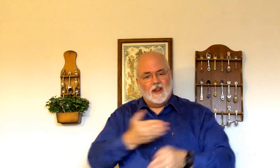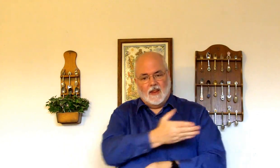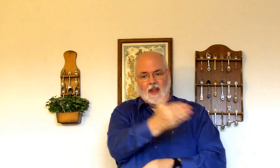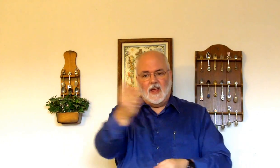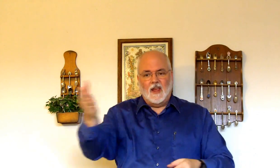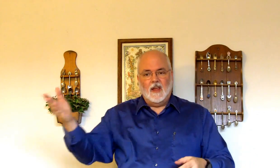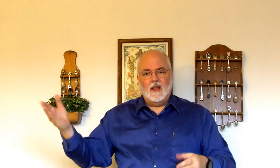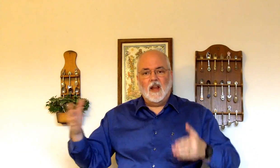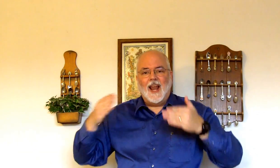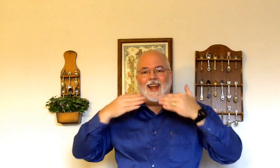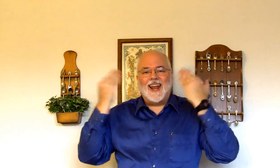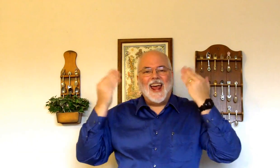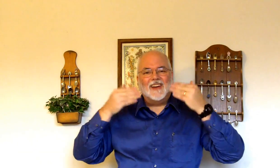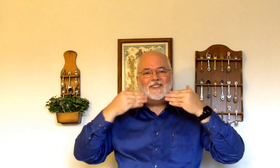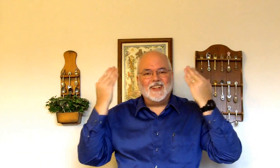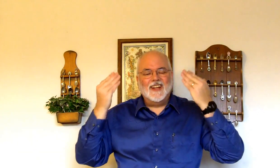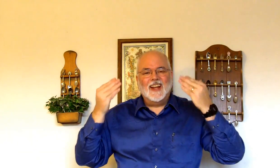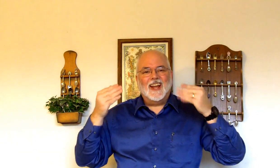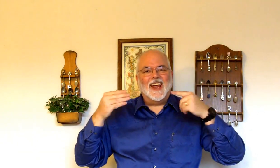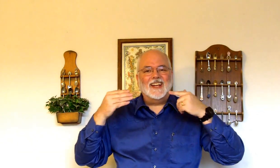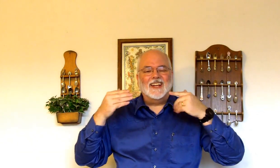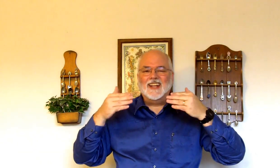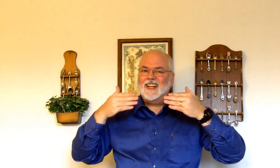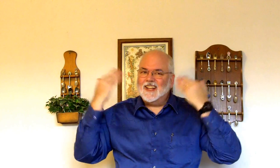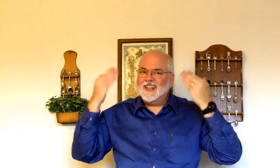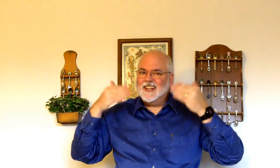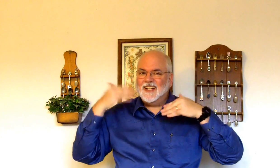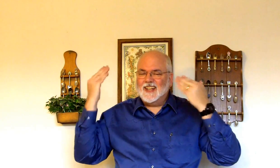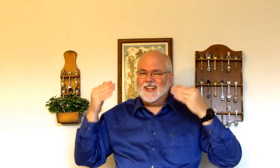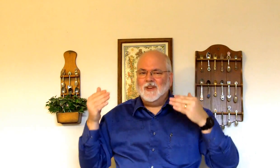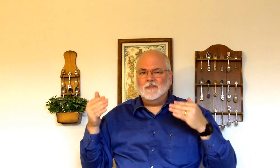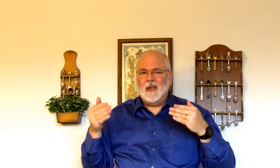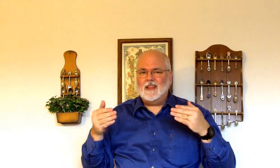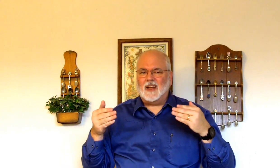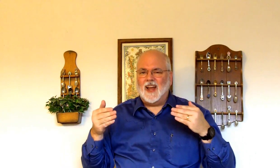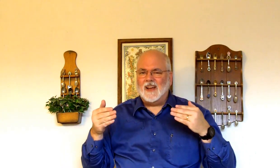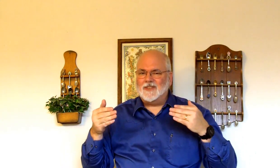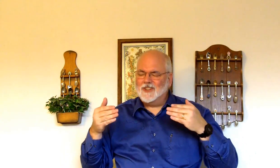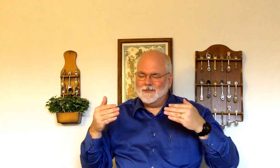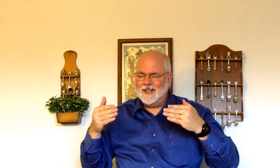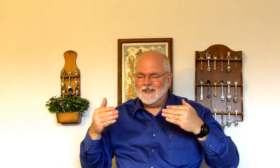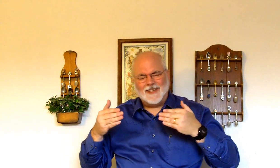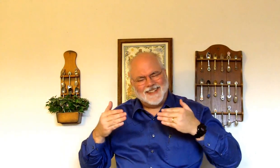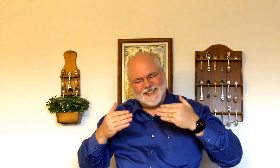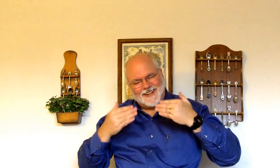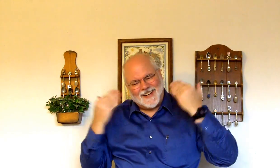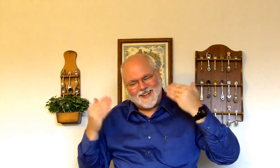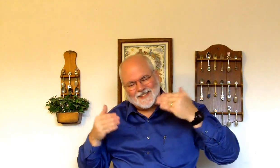They. Laughed. And. You can make that laugh look mean. They laughed.